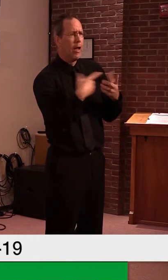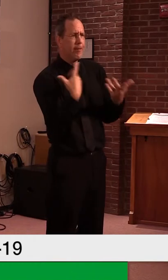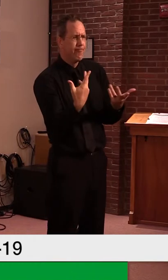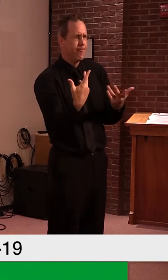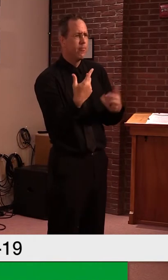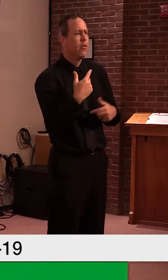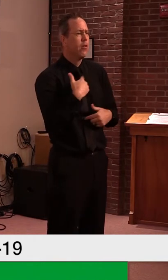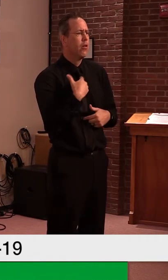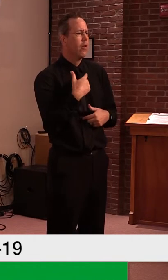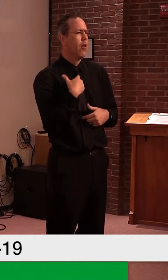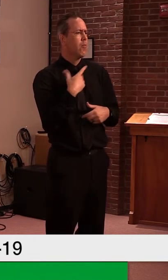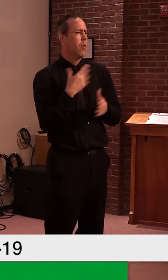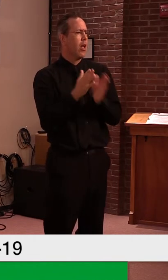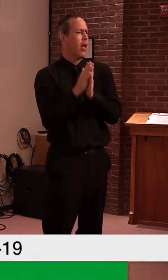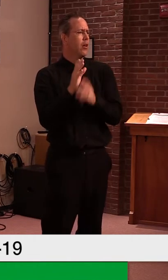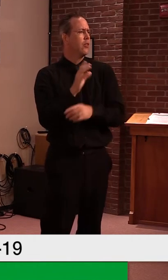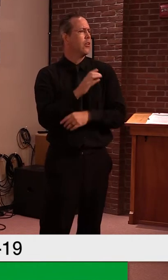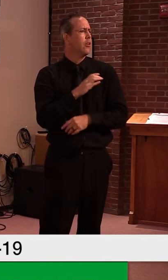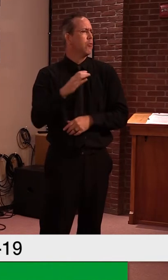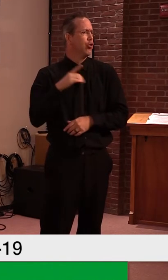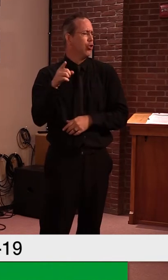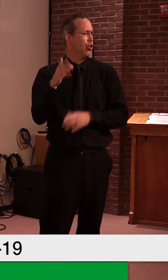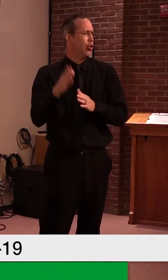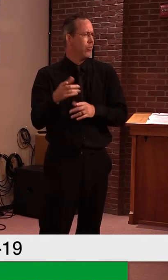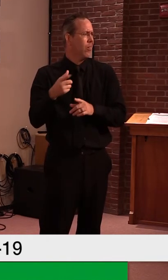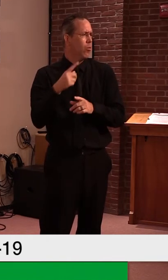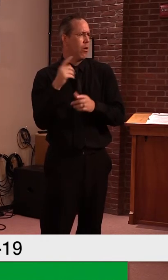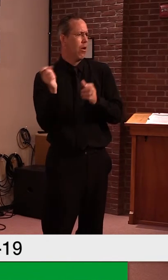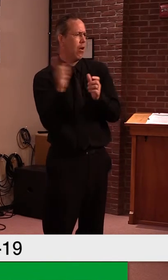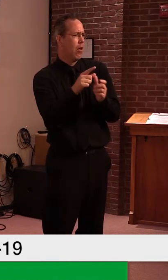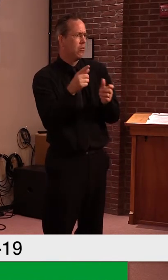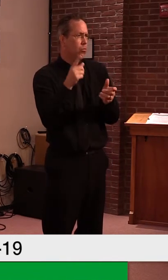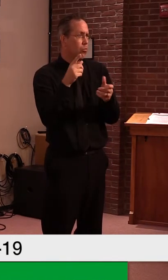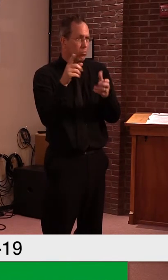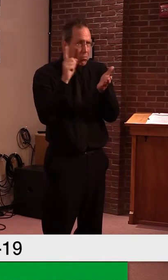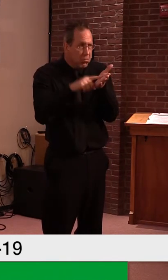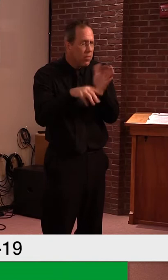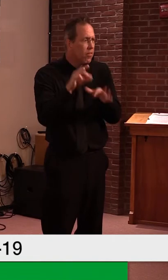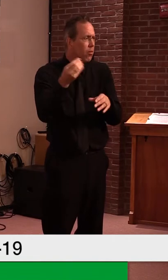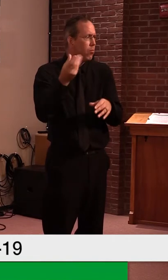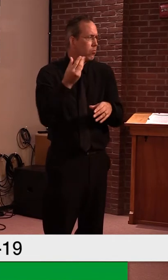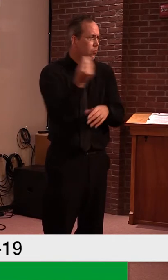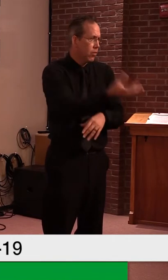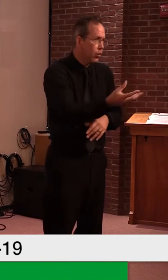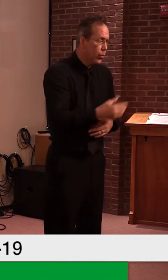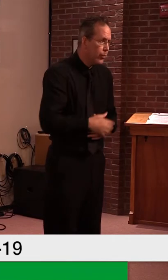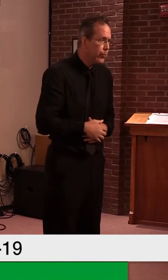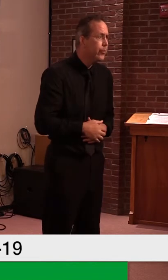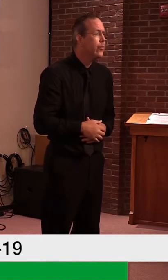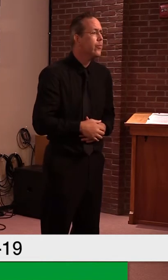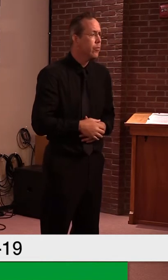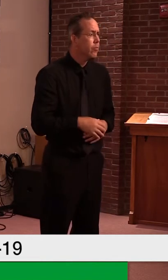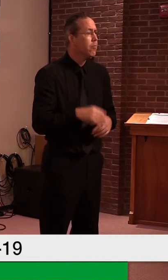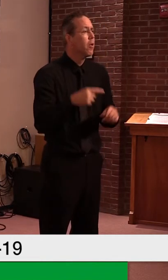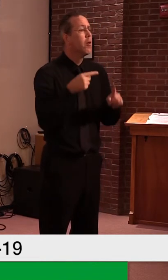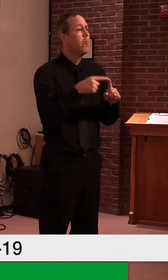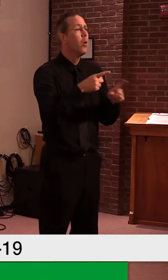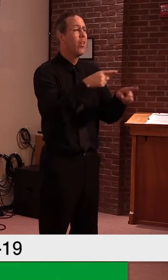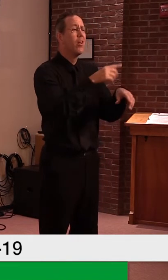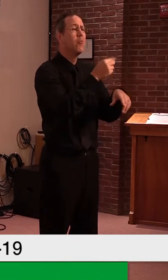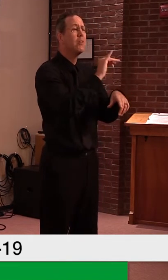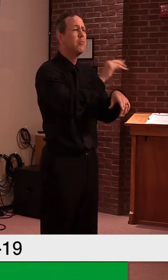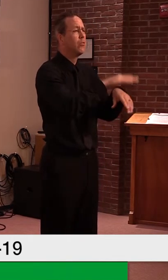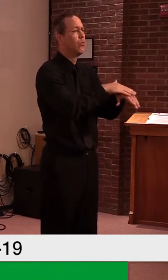slow to me means that we, they weren't following what we were following. And I also, if you, if